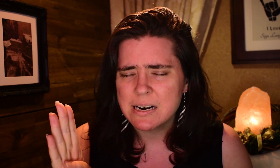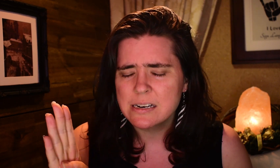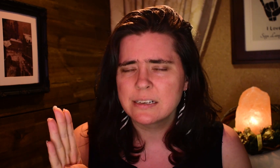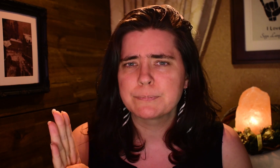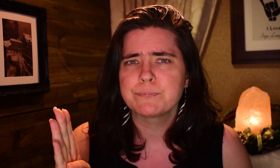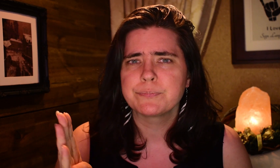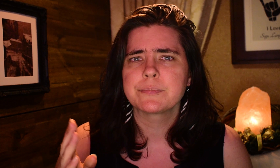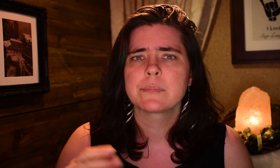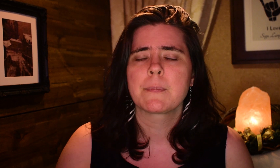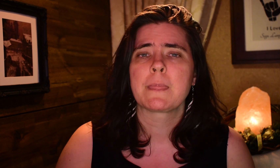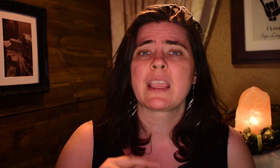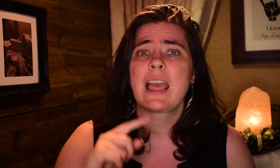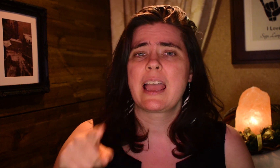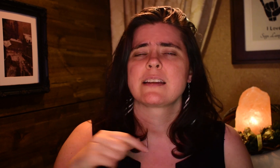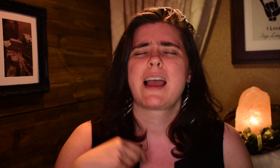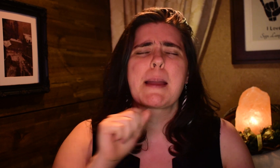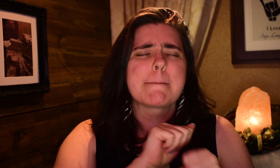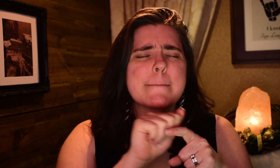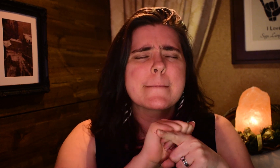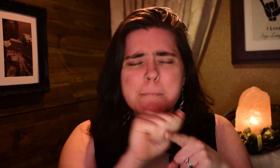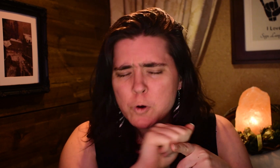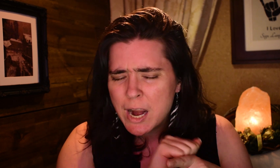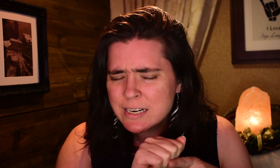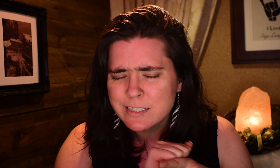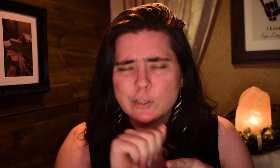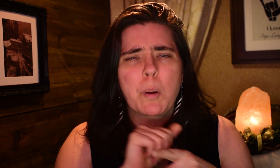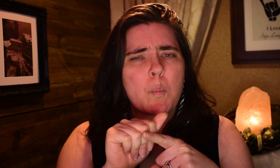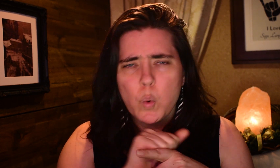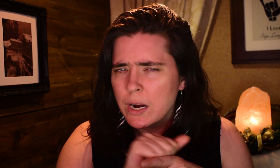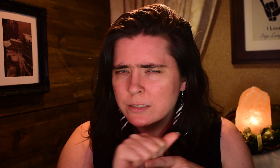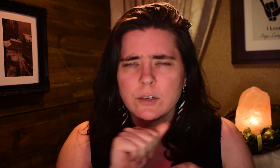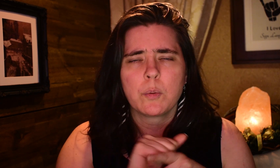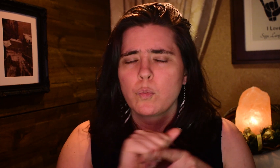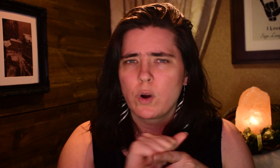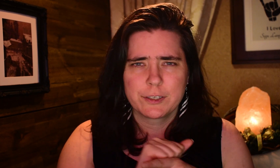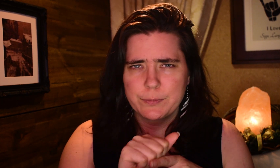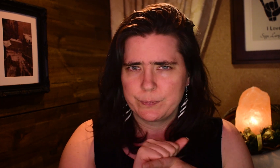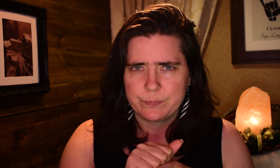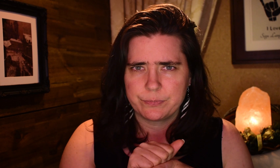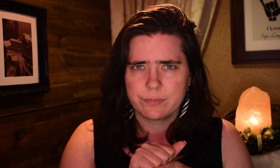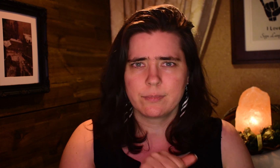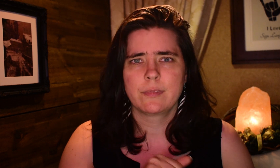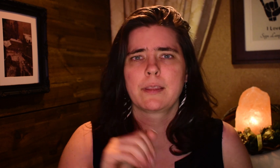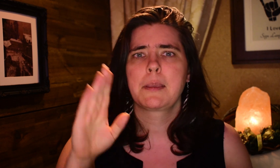A, B. And I would practice, practice, practice,